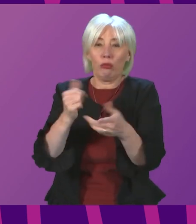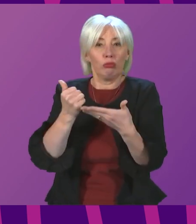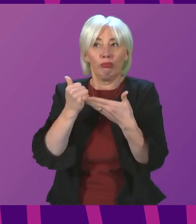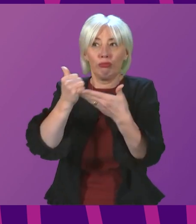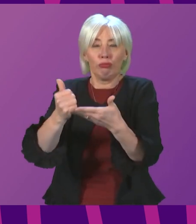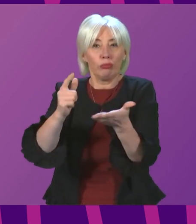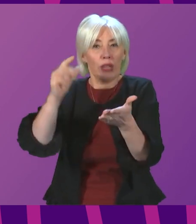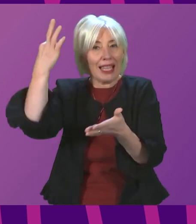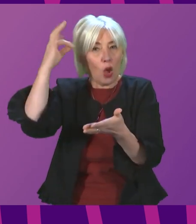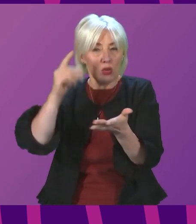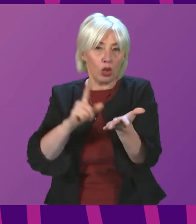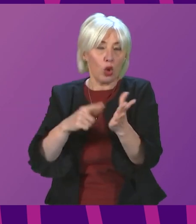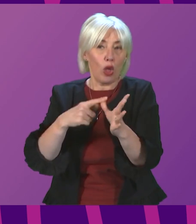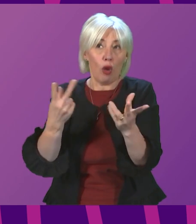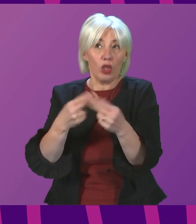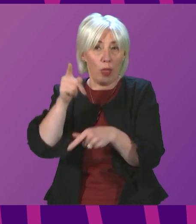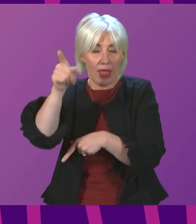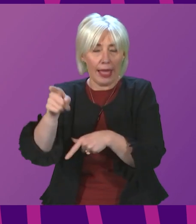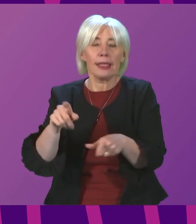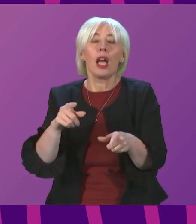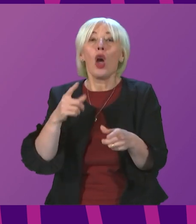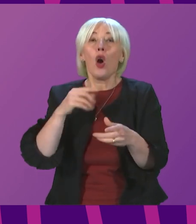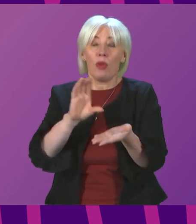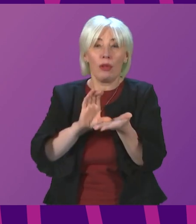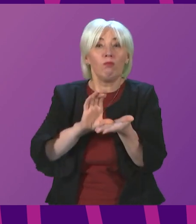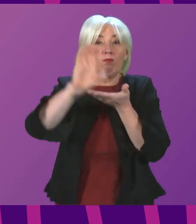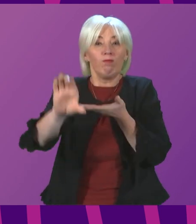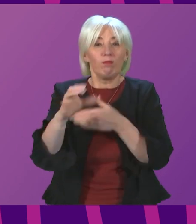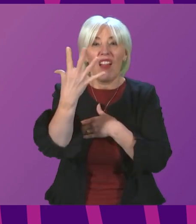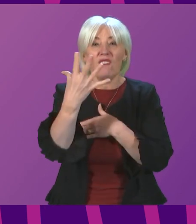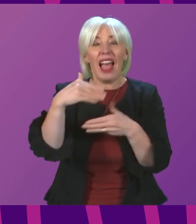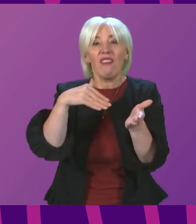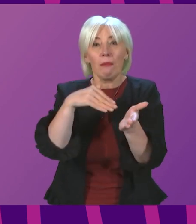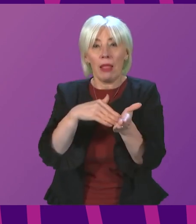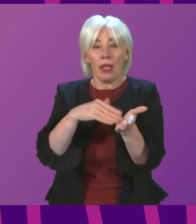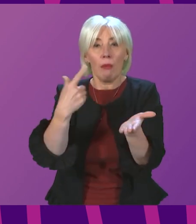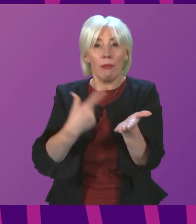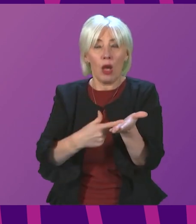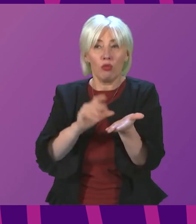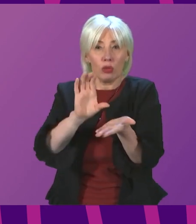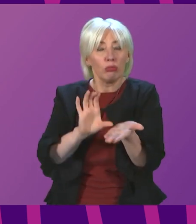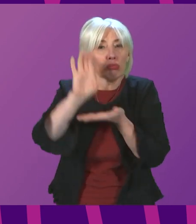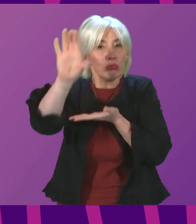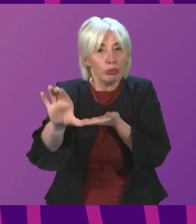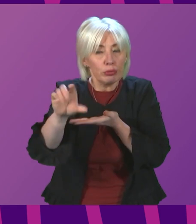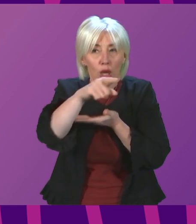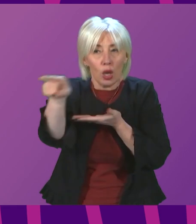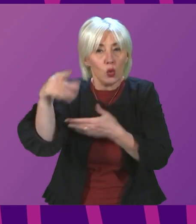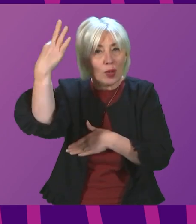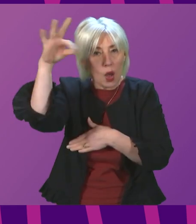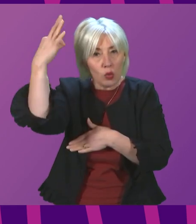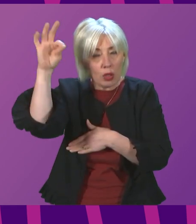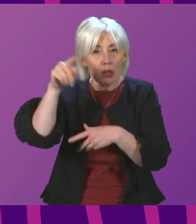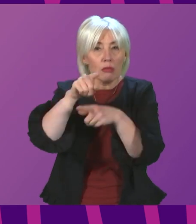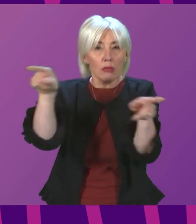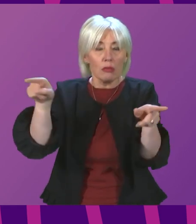with this, I can confirm today that we will allocate an additional £5 million of capital funding to local authorities